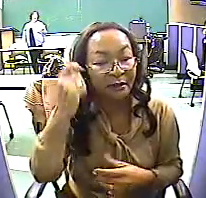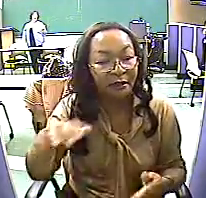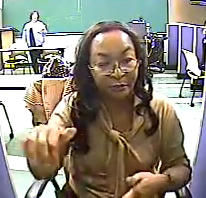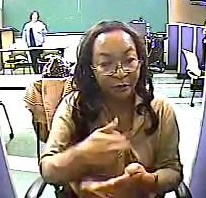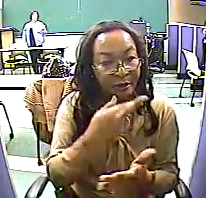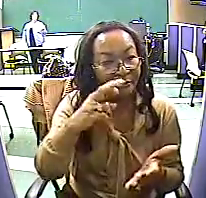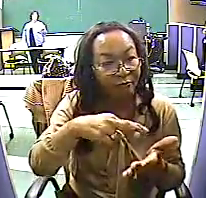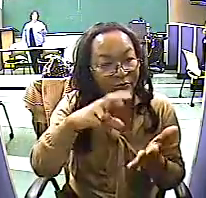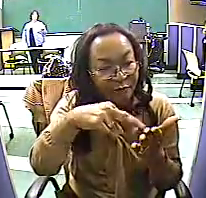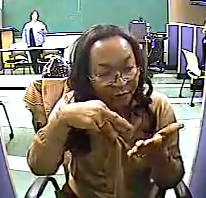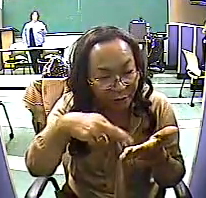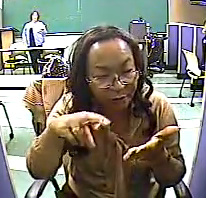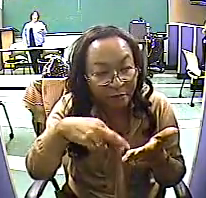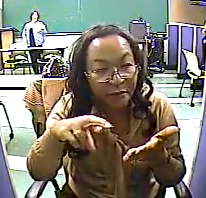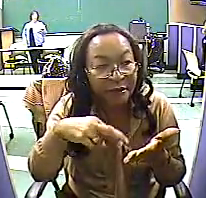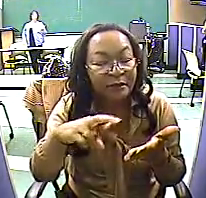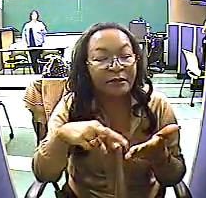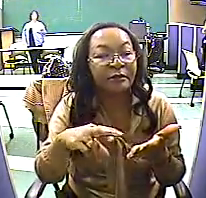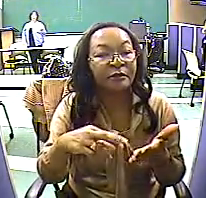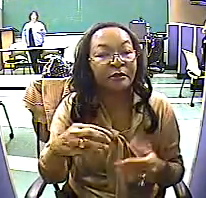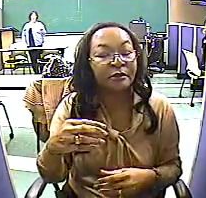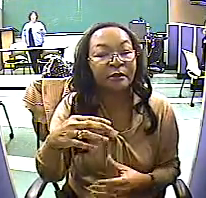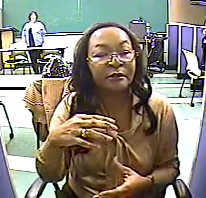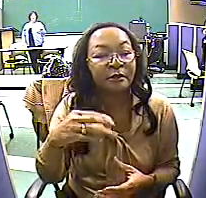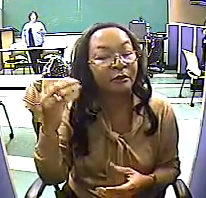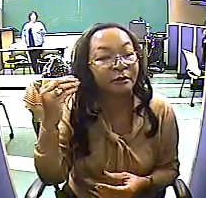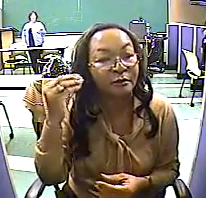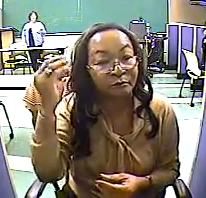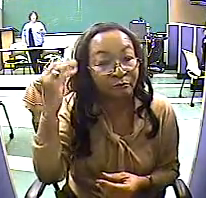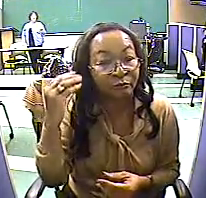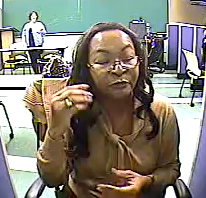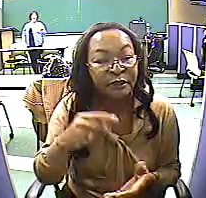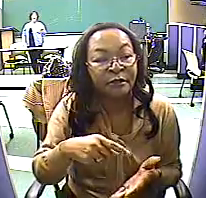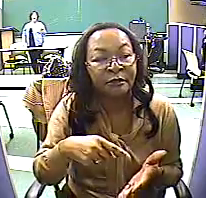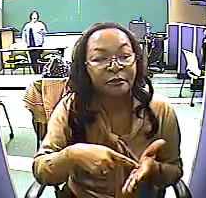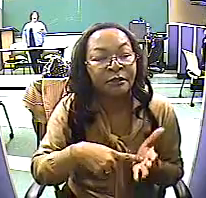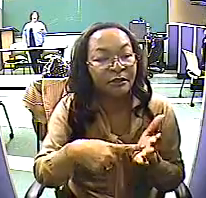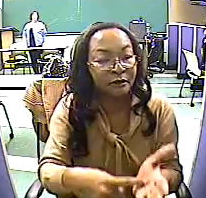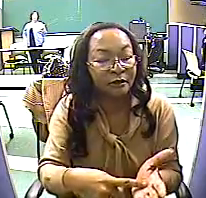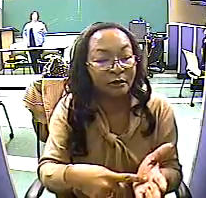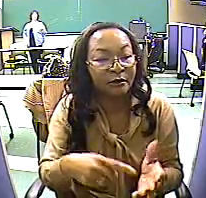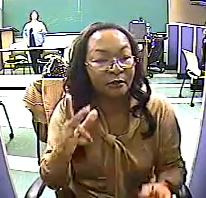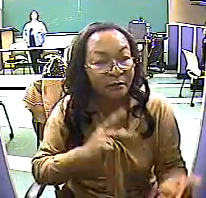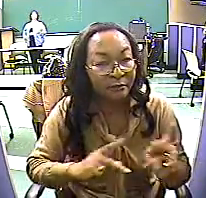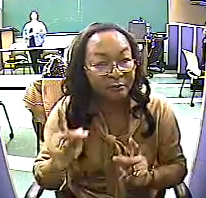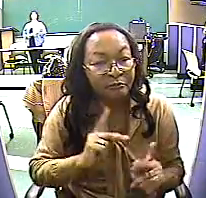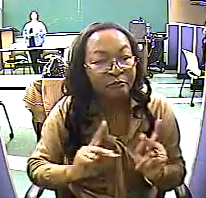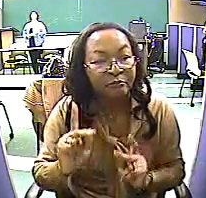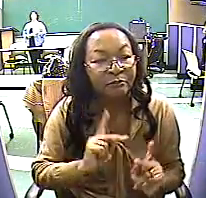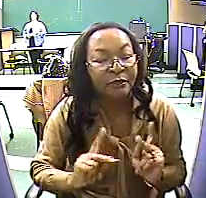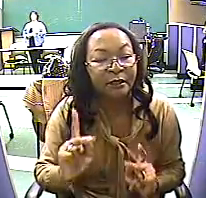life, people who enjoy themselves, are half as likely to develop hearts.